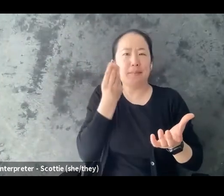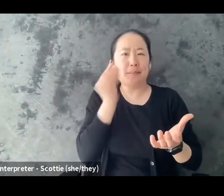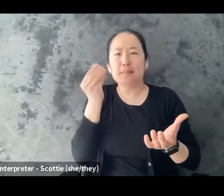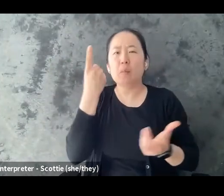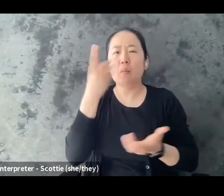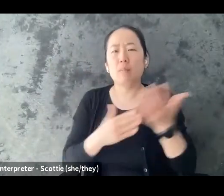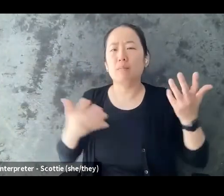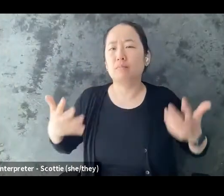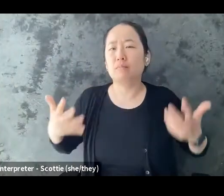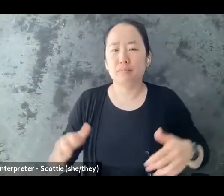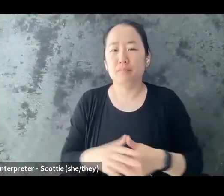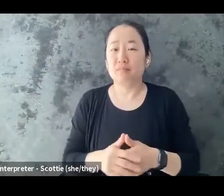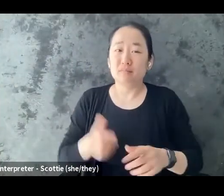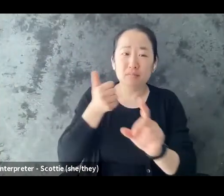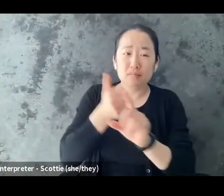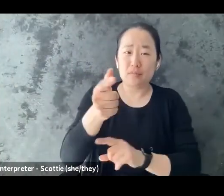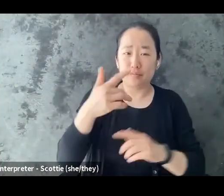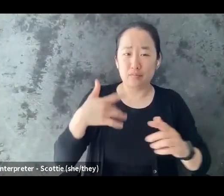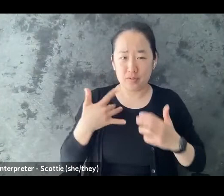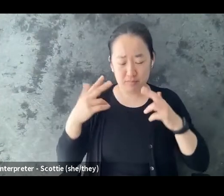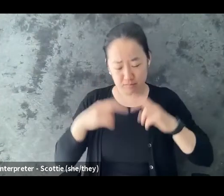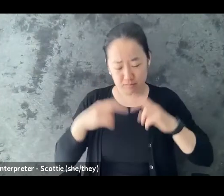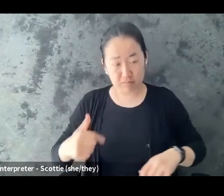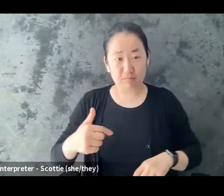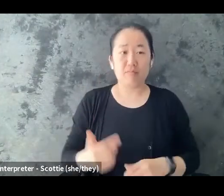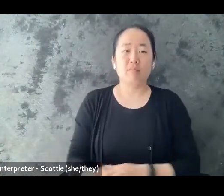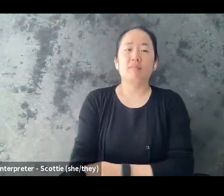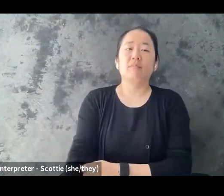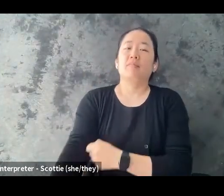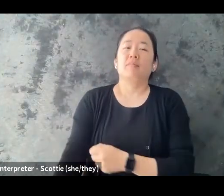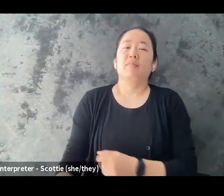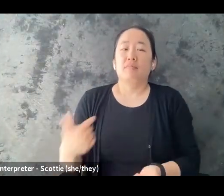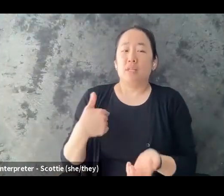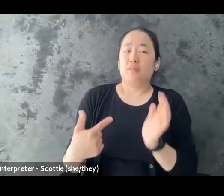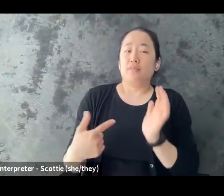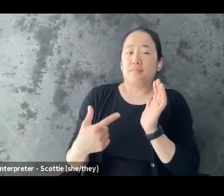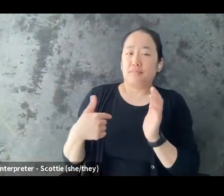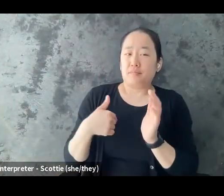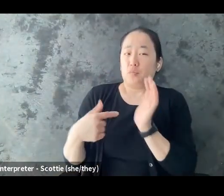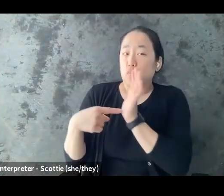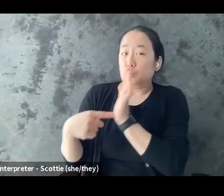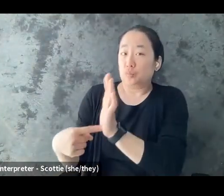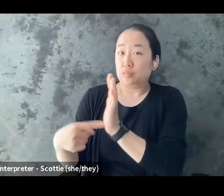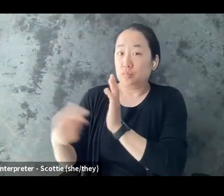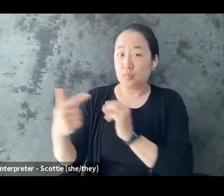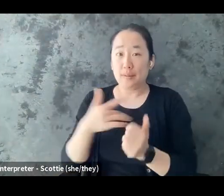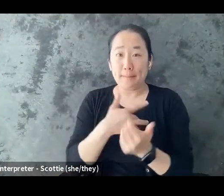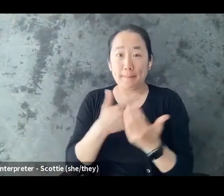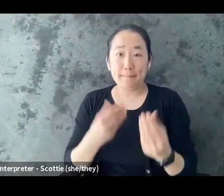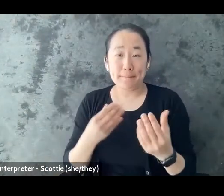you resonate with that and then displays of empathy so maybe do you have enough information to gauge whether you can